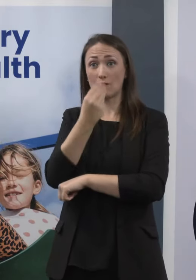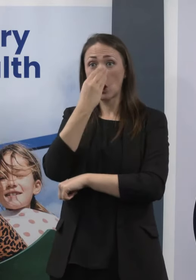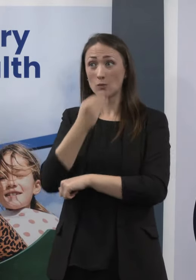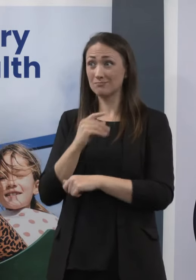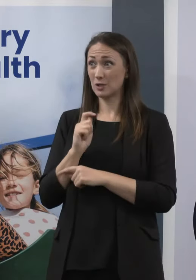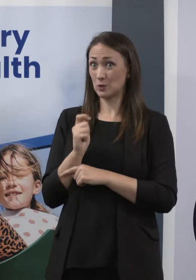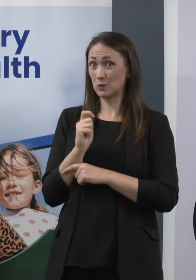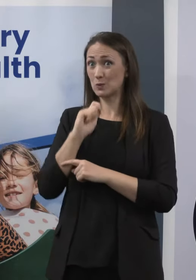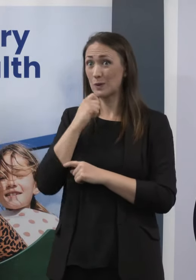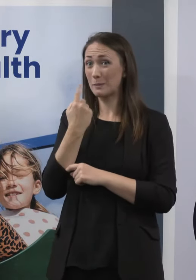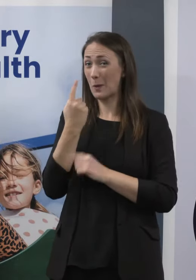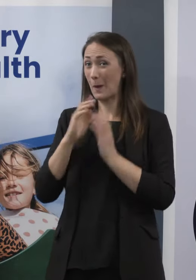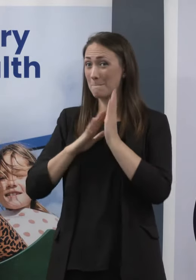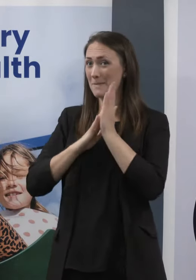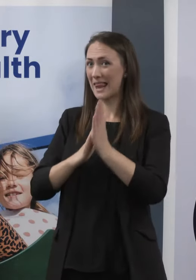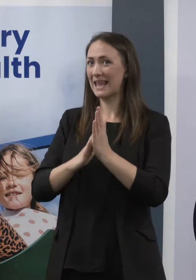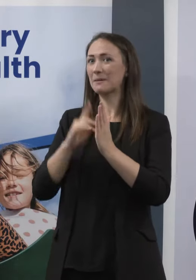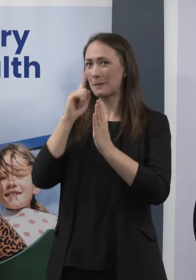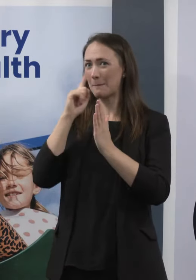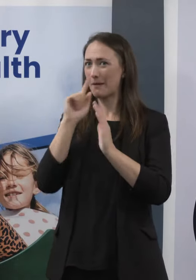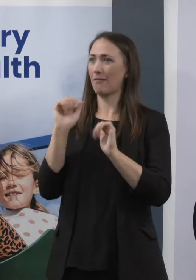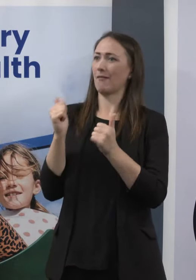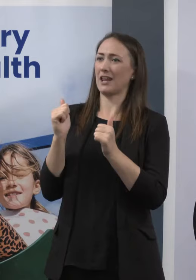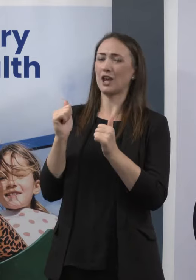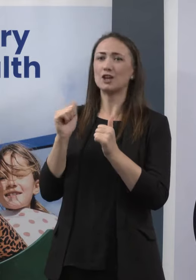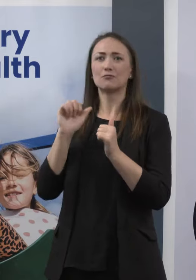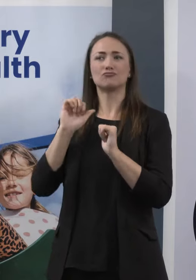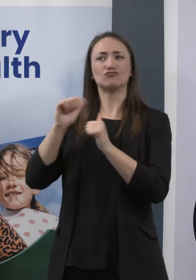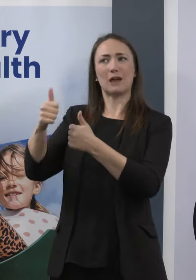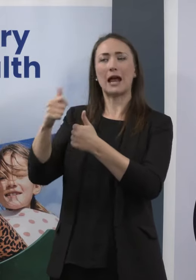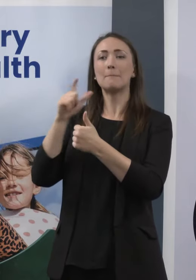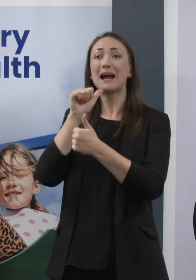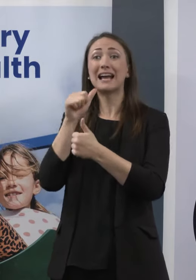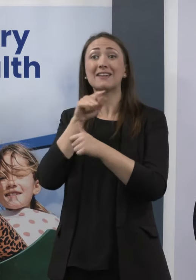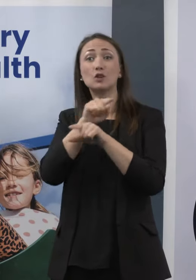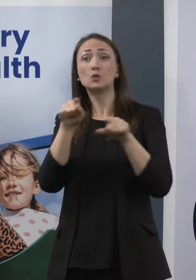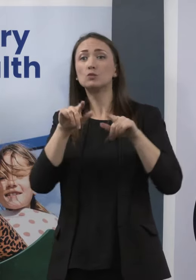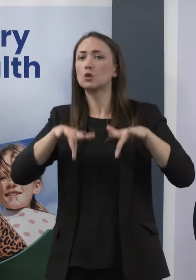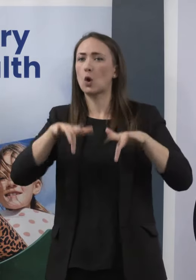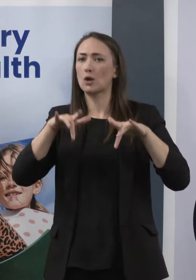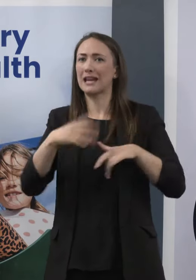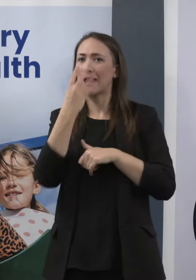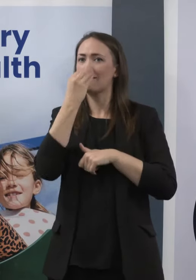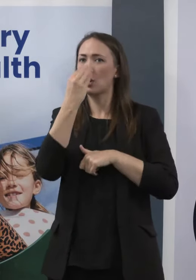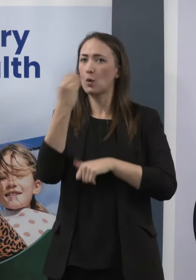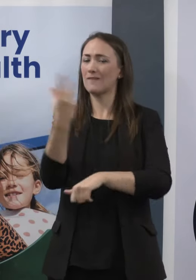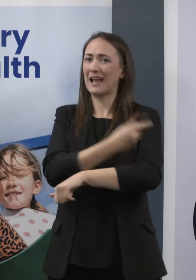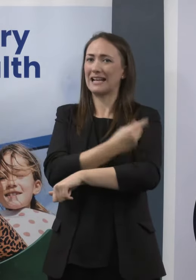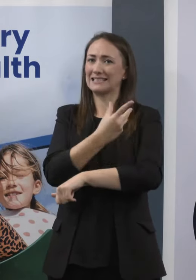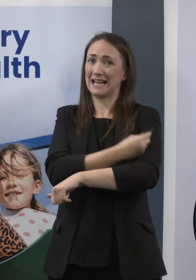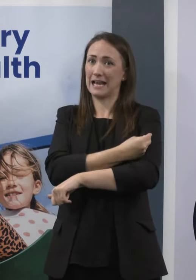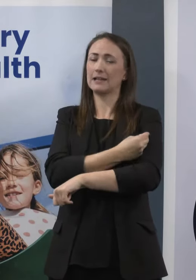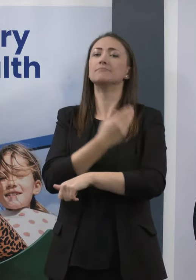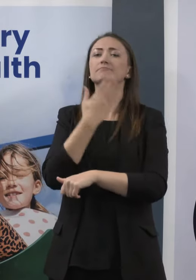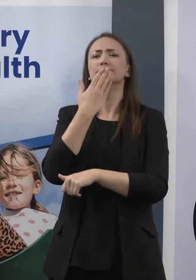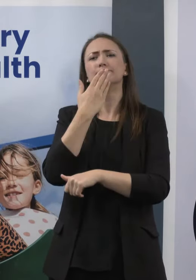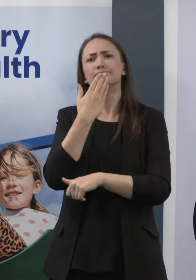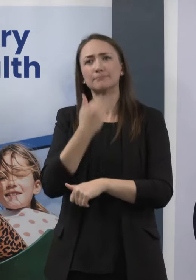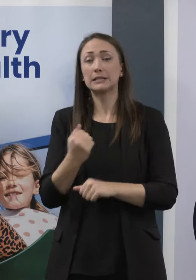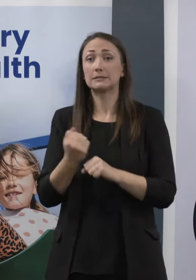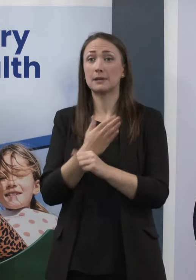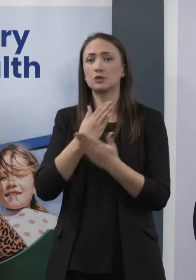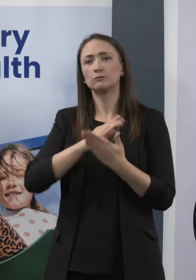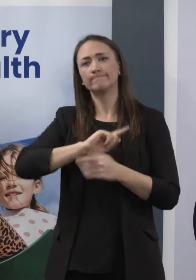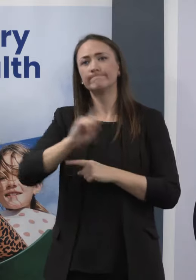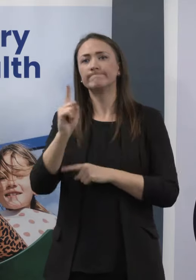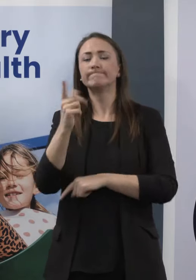over 2 million, they're much better in people's arms than on our shelves. If you haven't had your flu vaccine yet, particularly if you're in one of those vulnerable